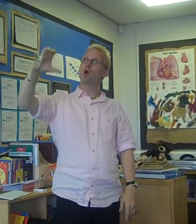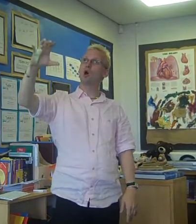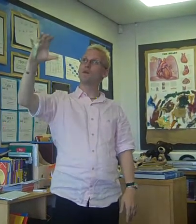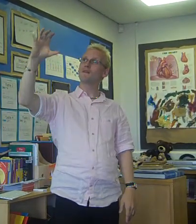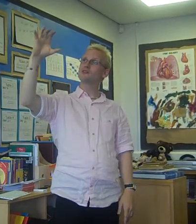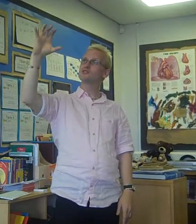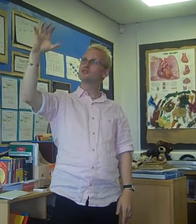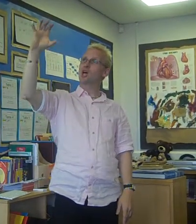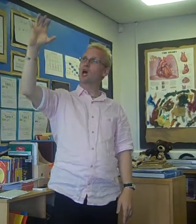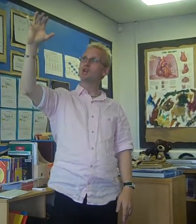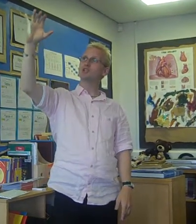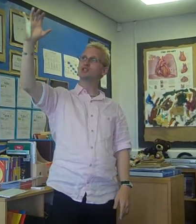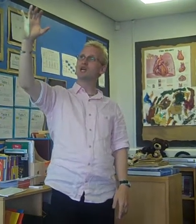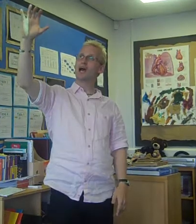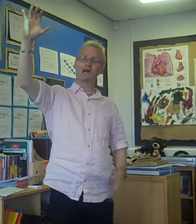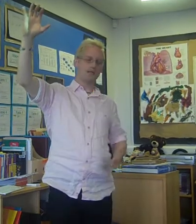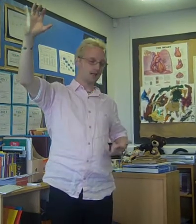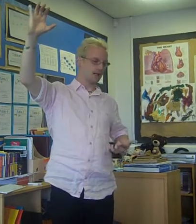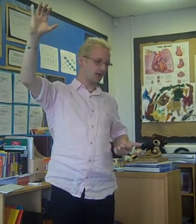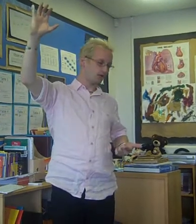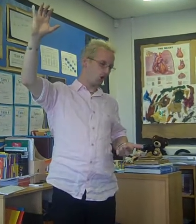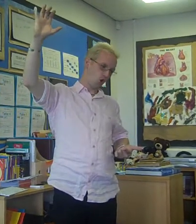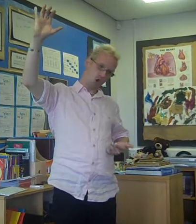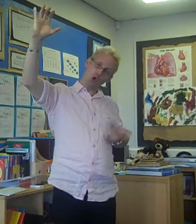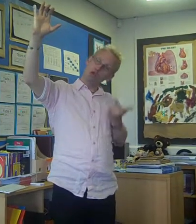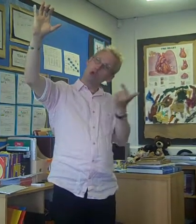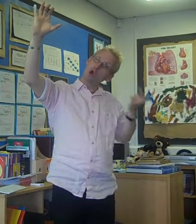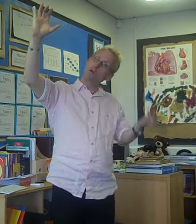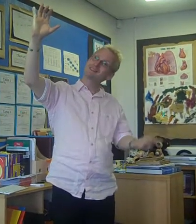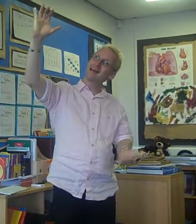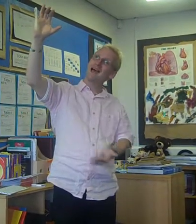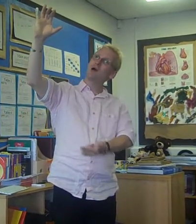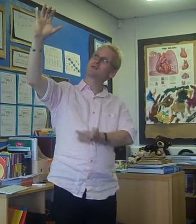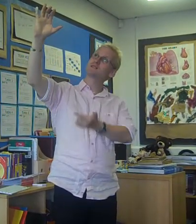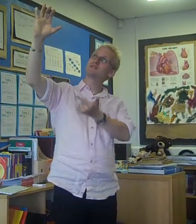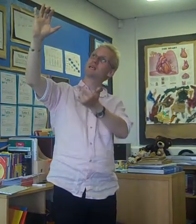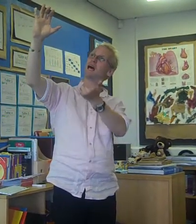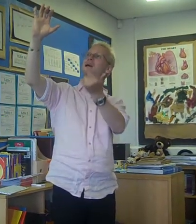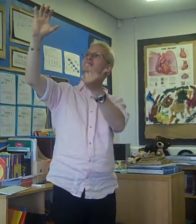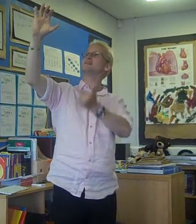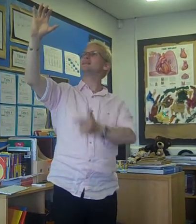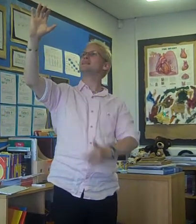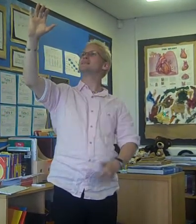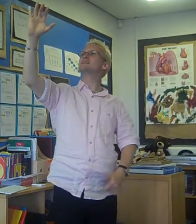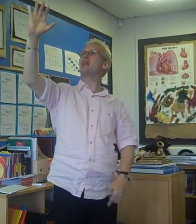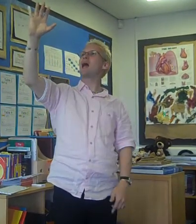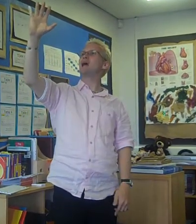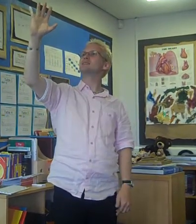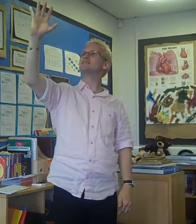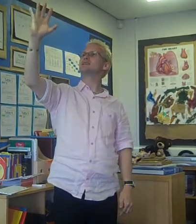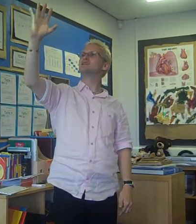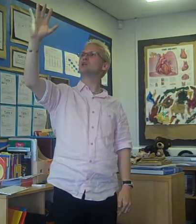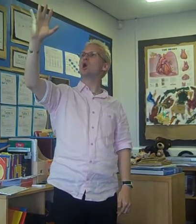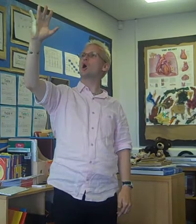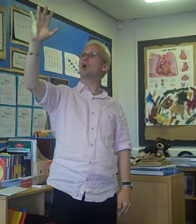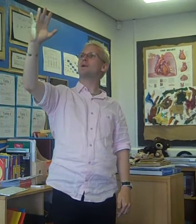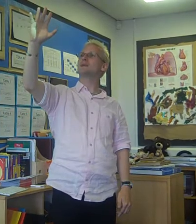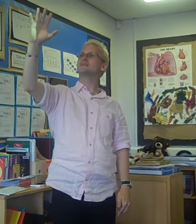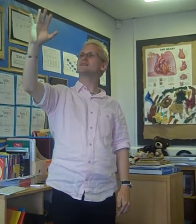know the sun is shining, though it's out of sight, it's light, it's glowing